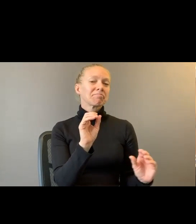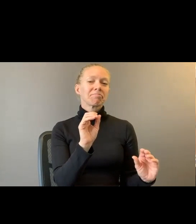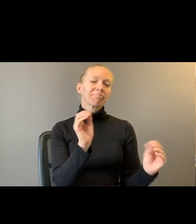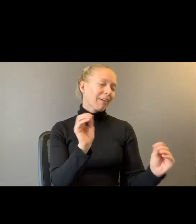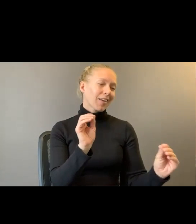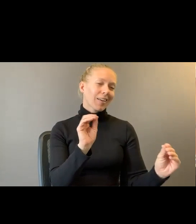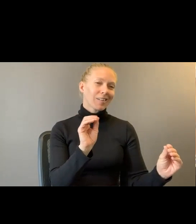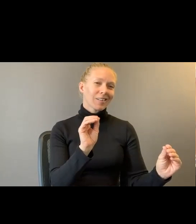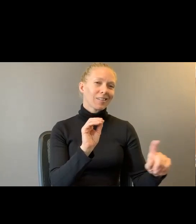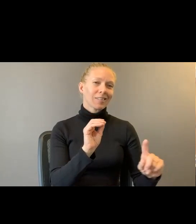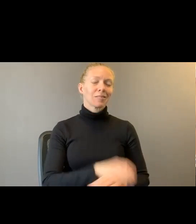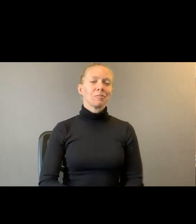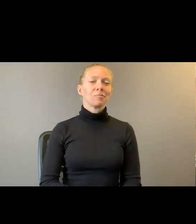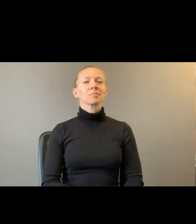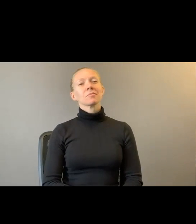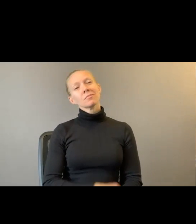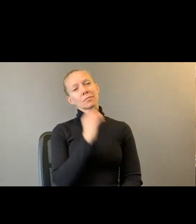Who was raised? No.